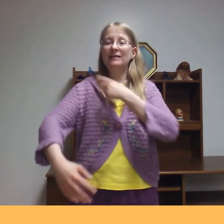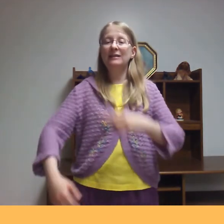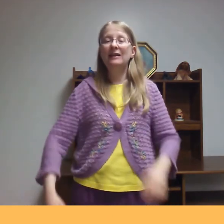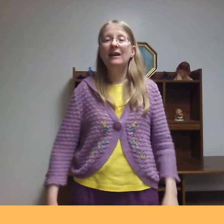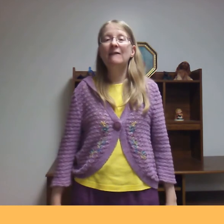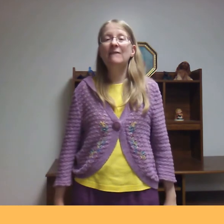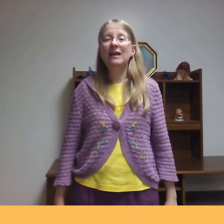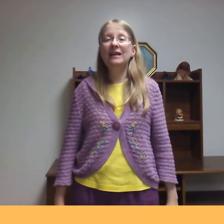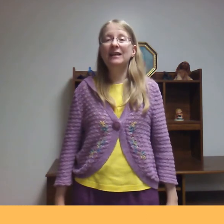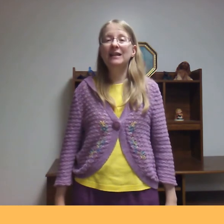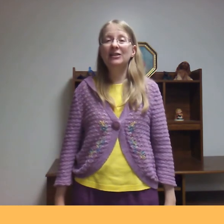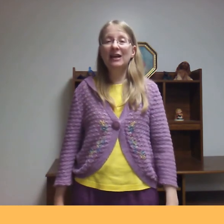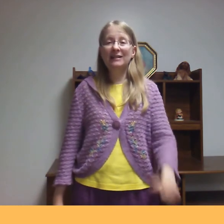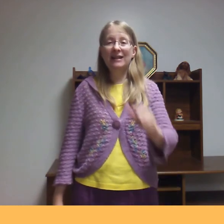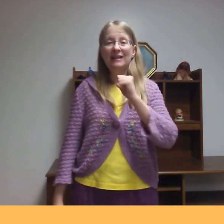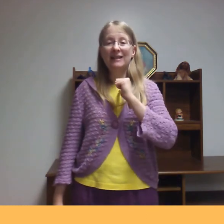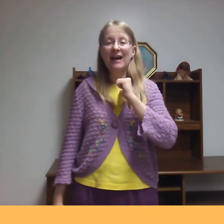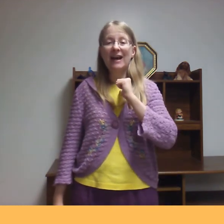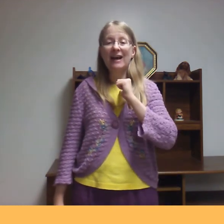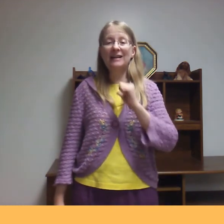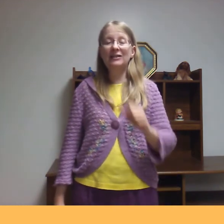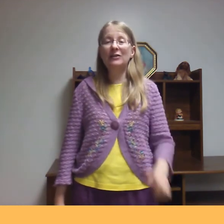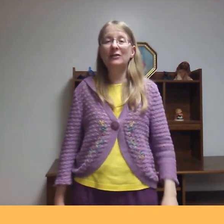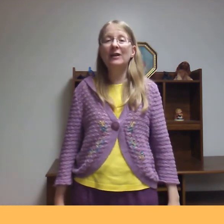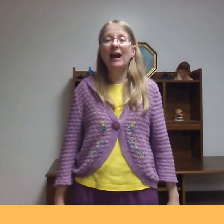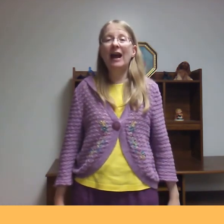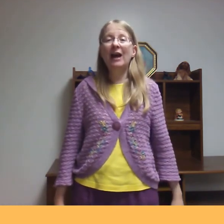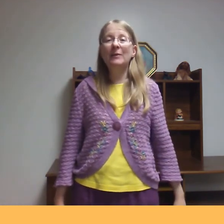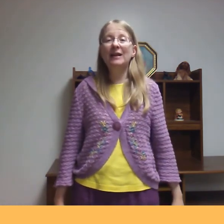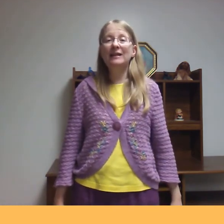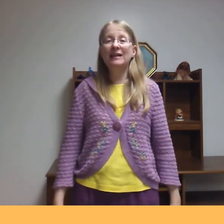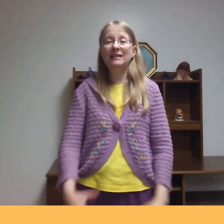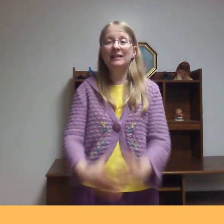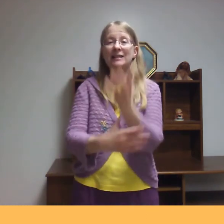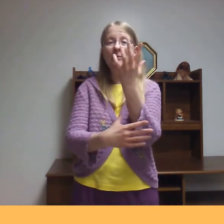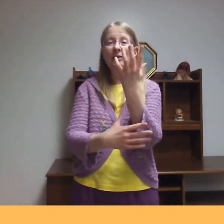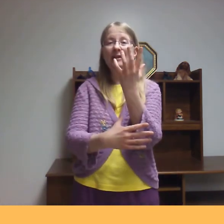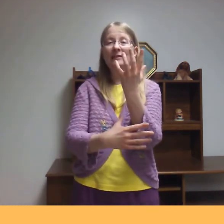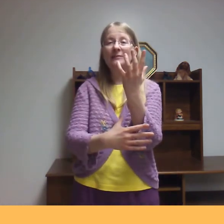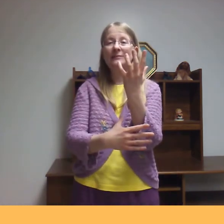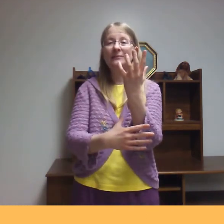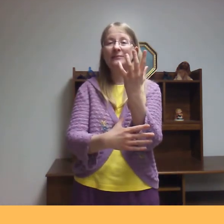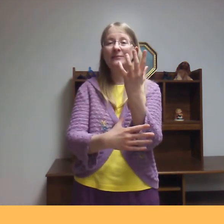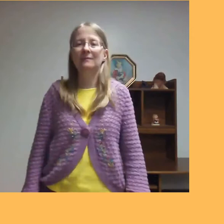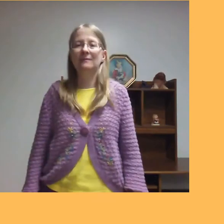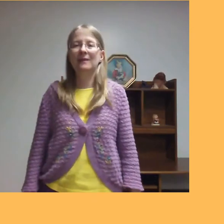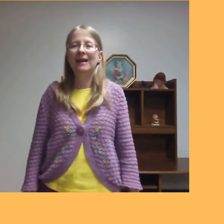springs, feeling just as I do, happiness in spring.